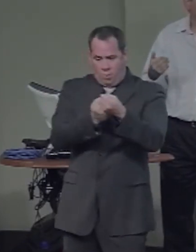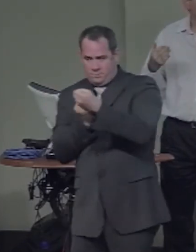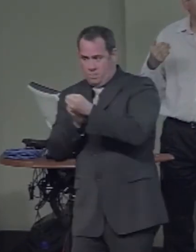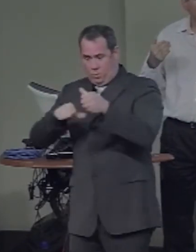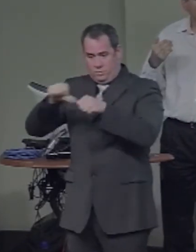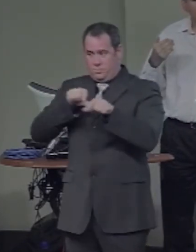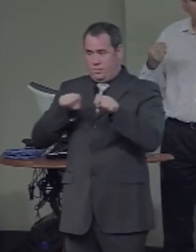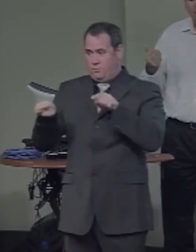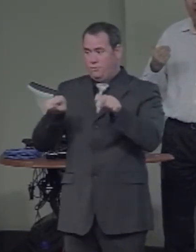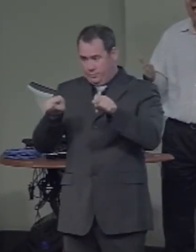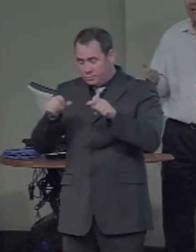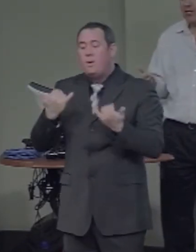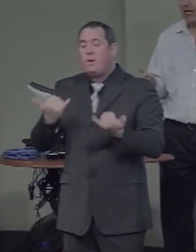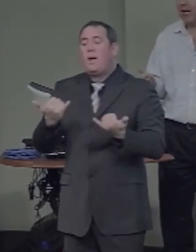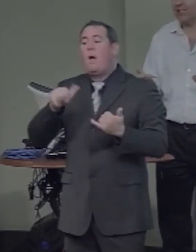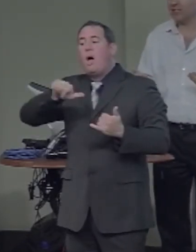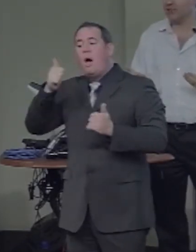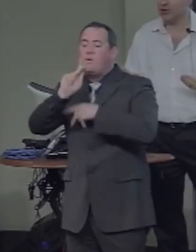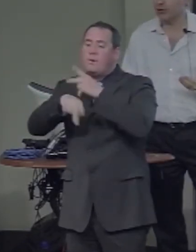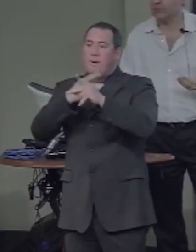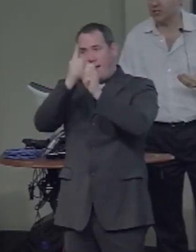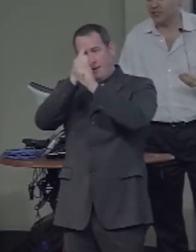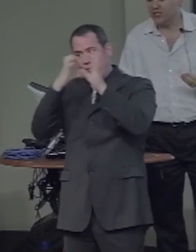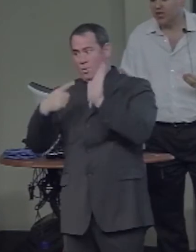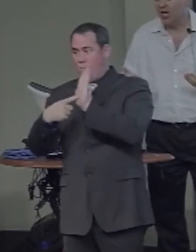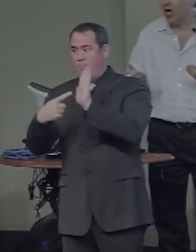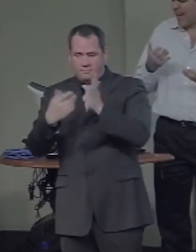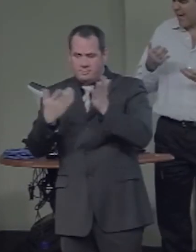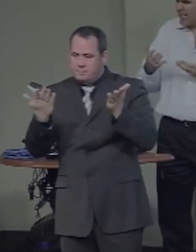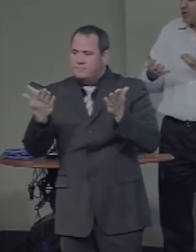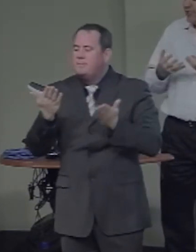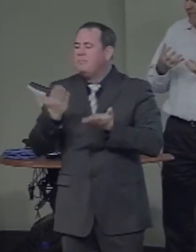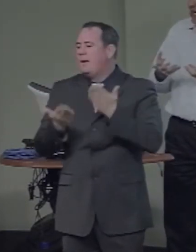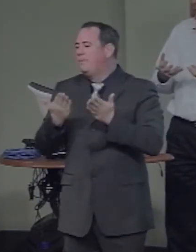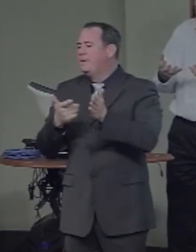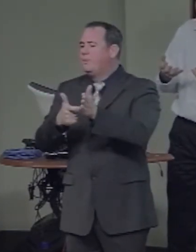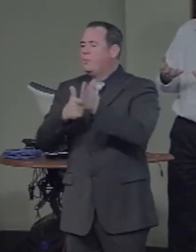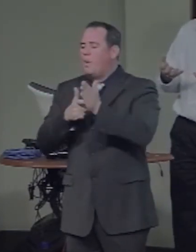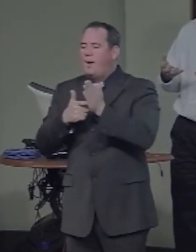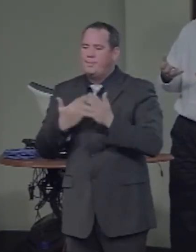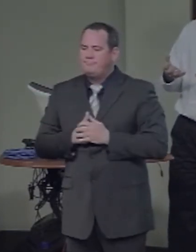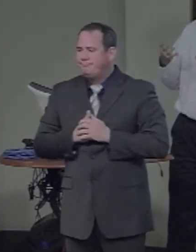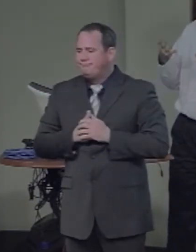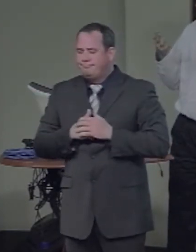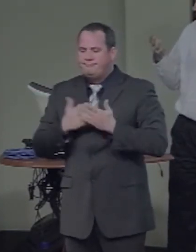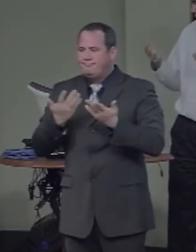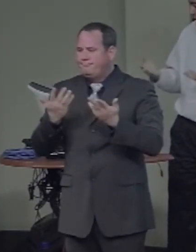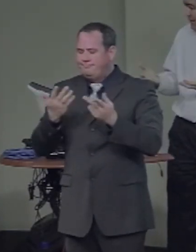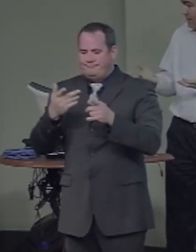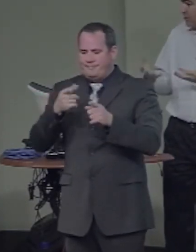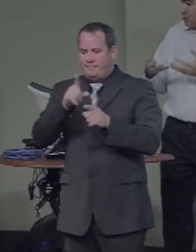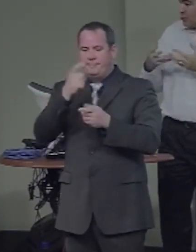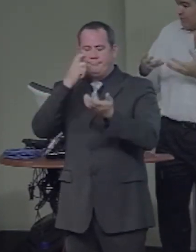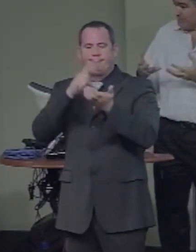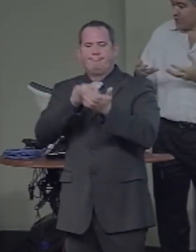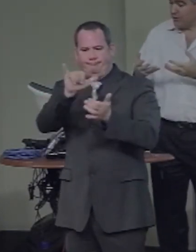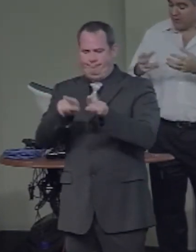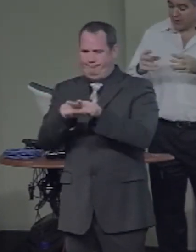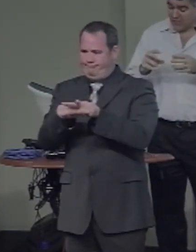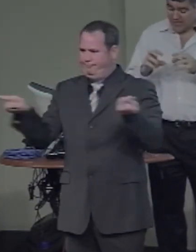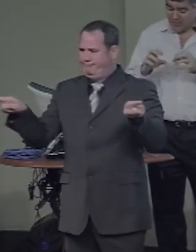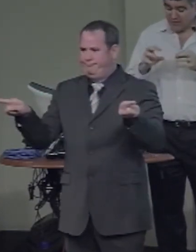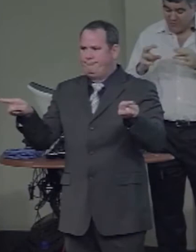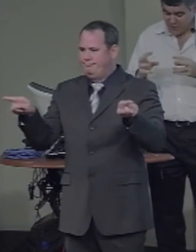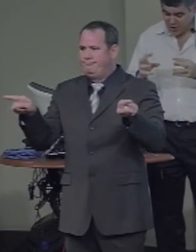requiring incompatible kinds of descriptions, are actually in competition. So the kind of description,